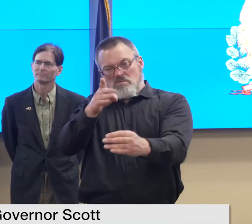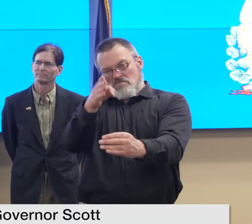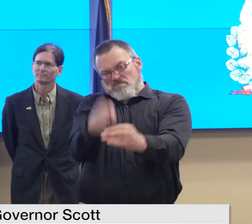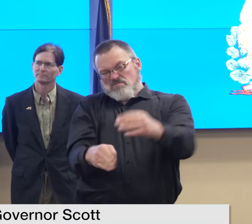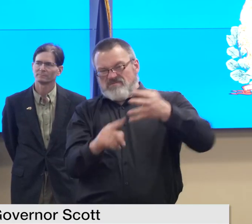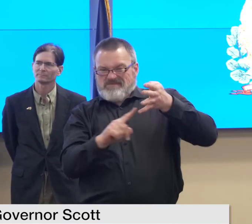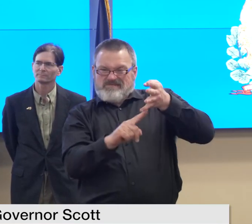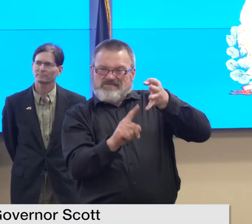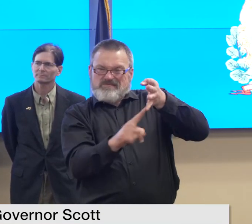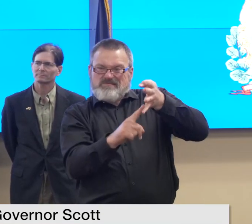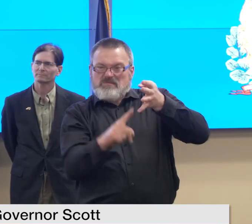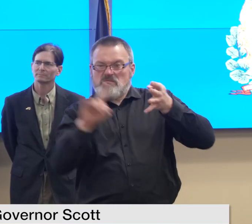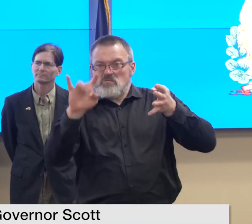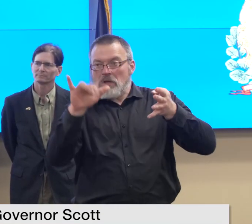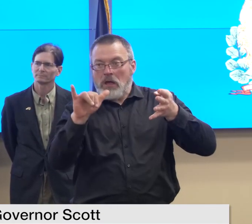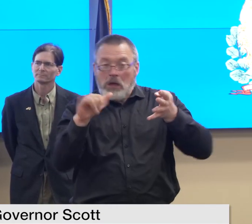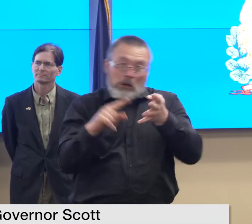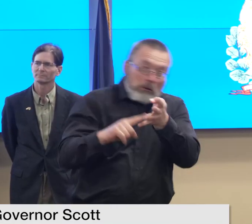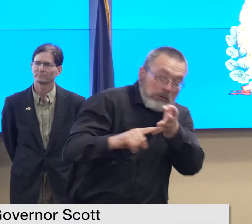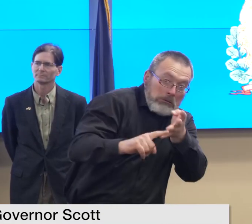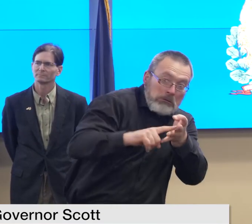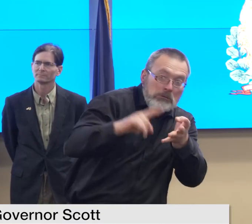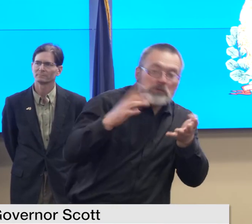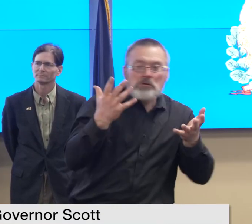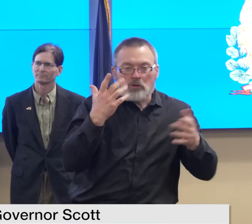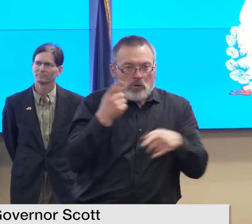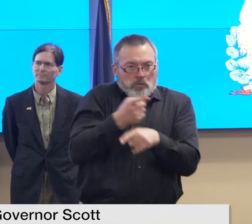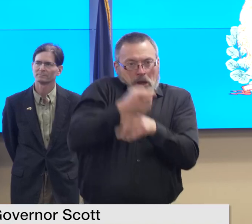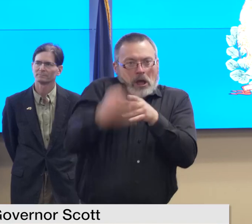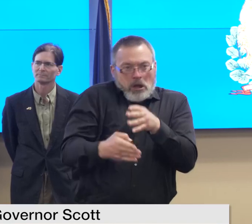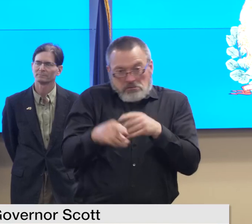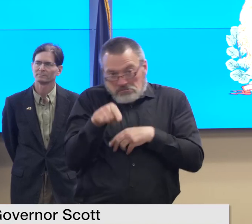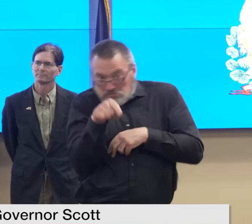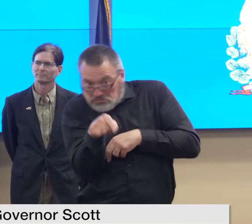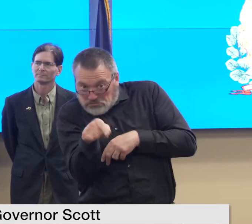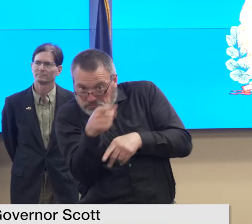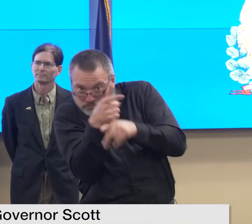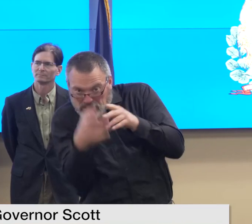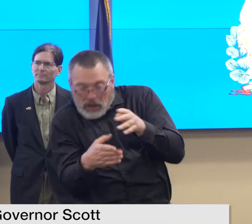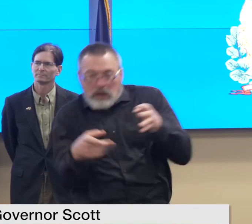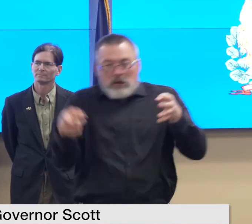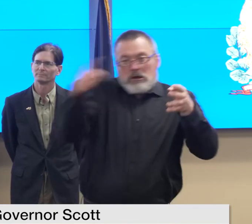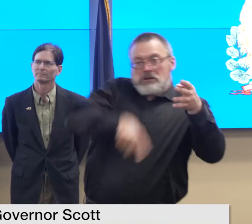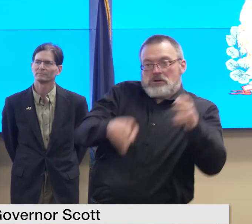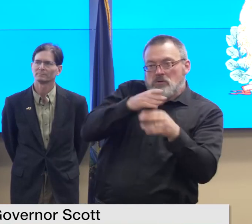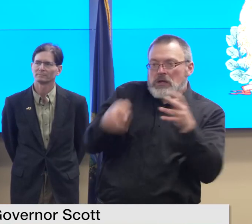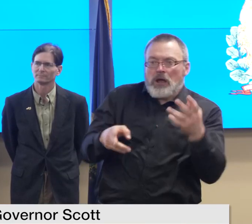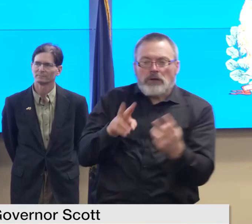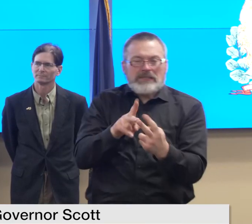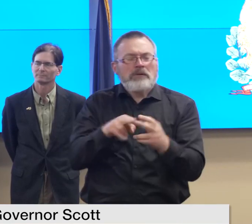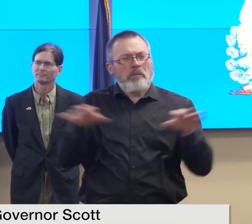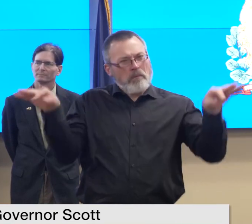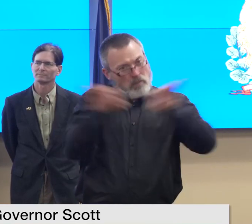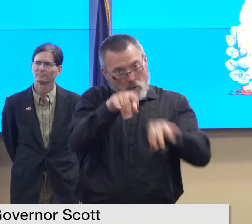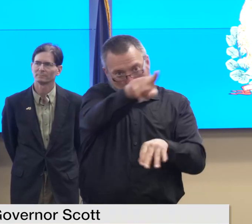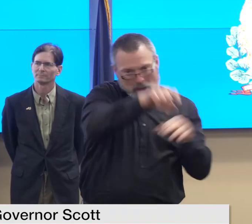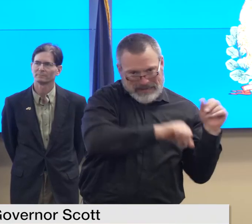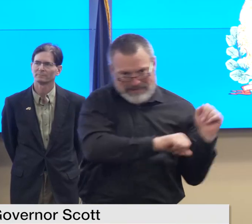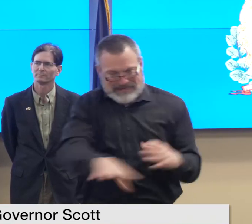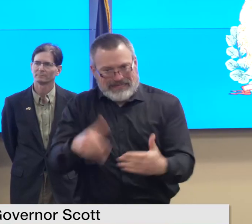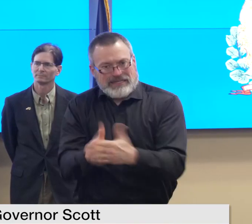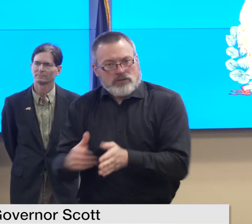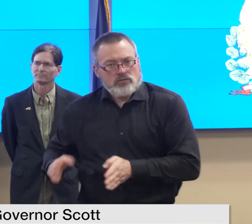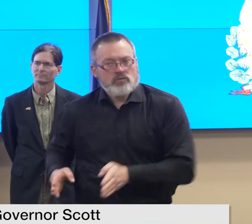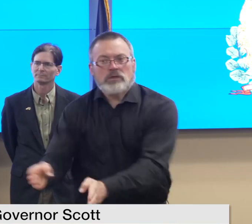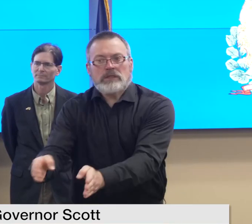and maybe next weekend to get your debris to the right of way the goal is for the large debris trucks to